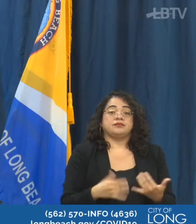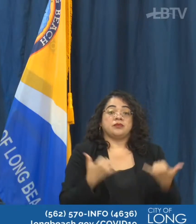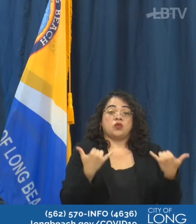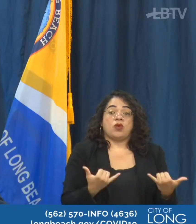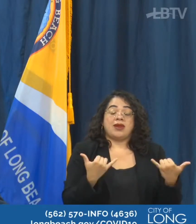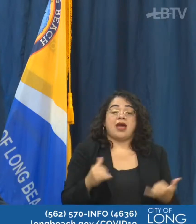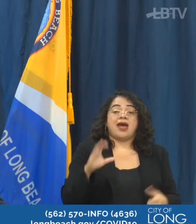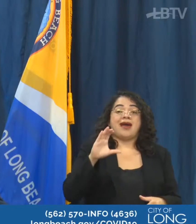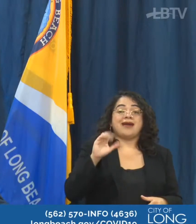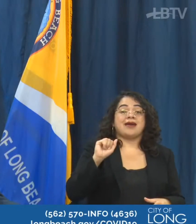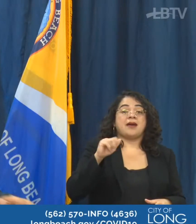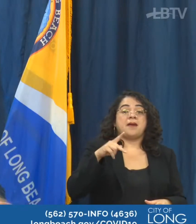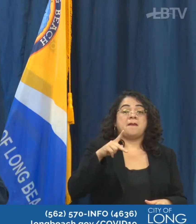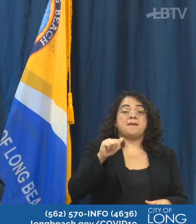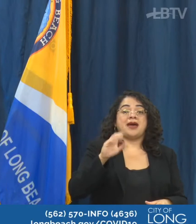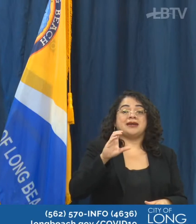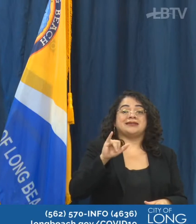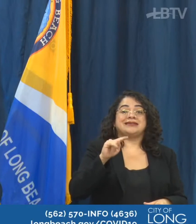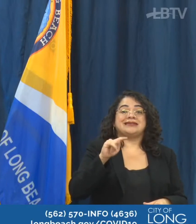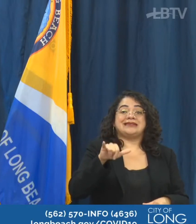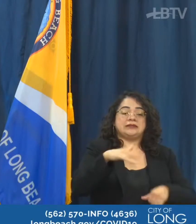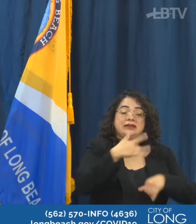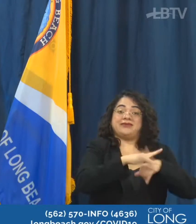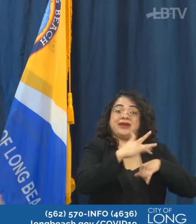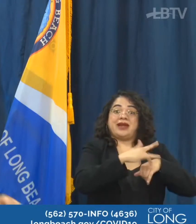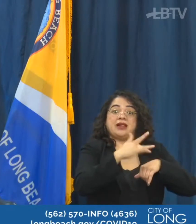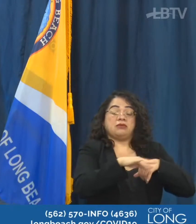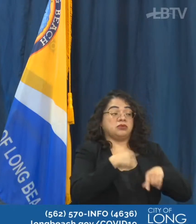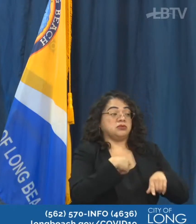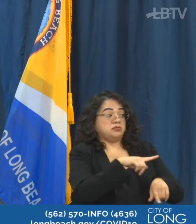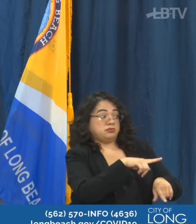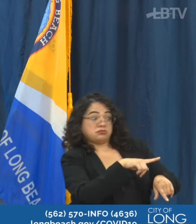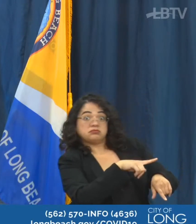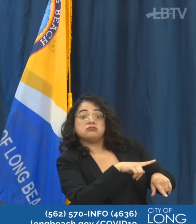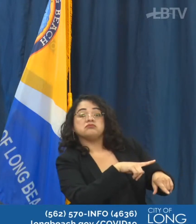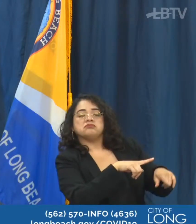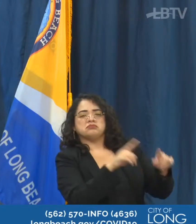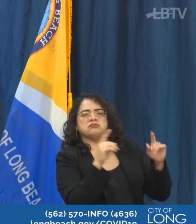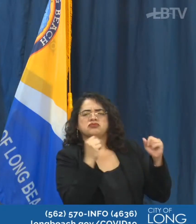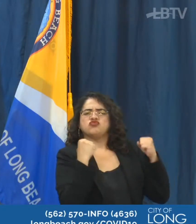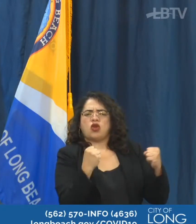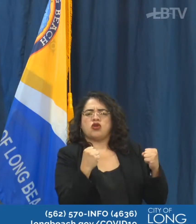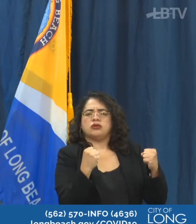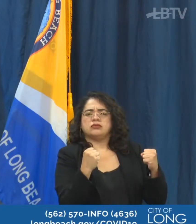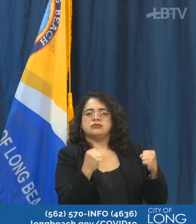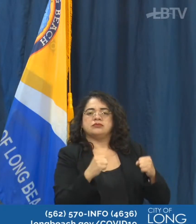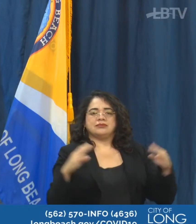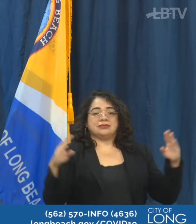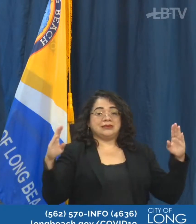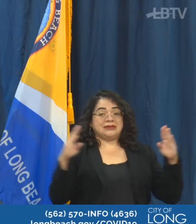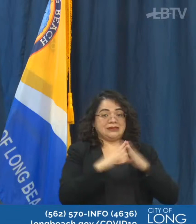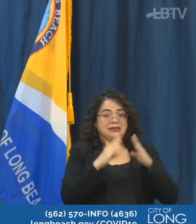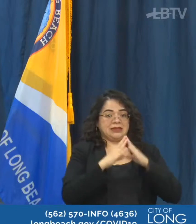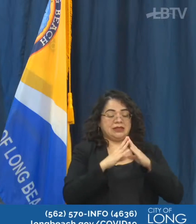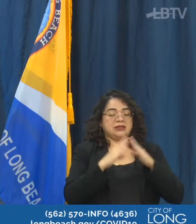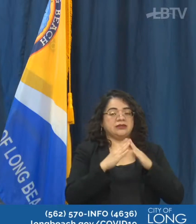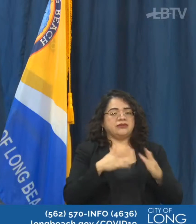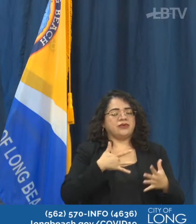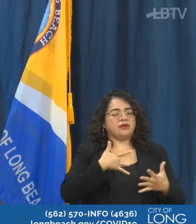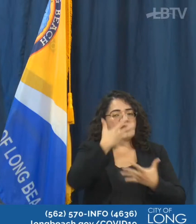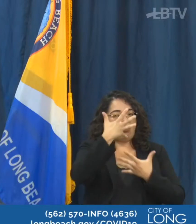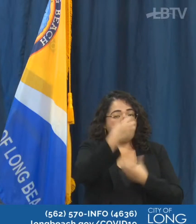hospitalization numbers I gave, but also the ability to expand is strong. And so the city is feeling very confident